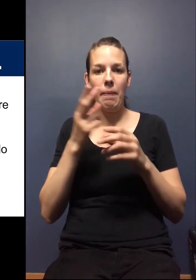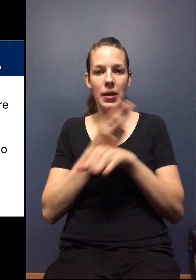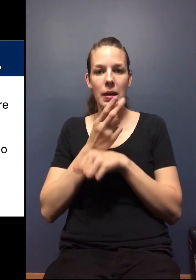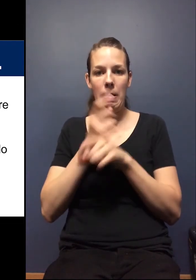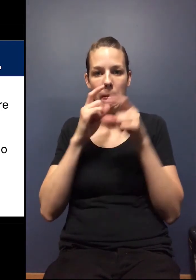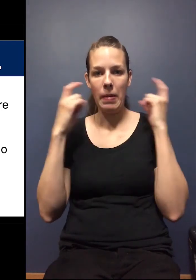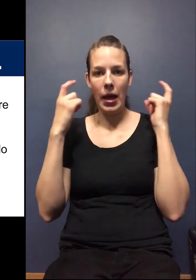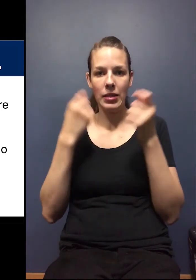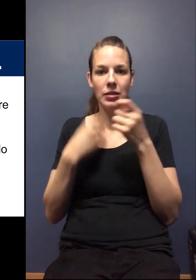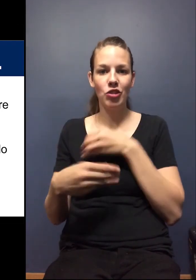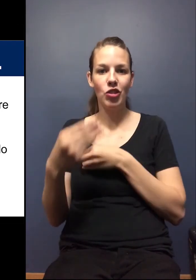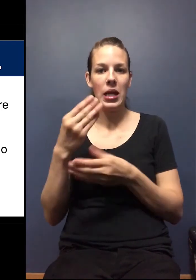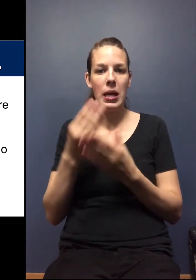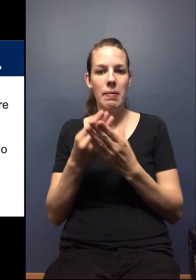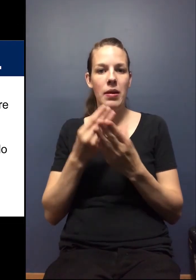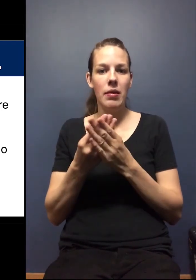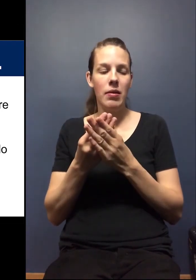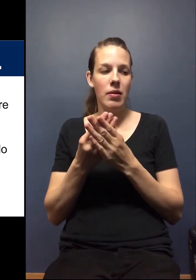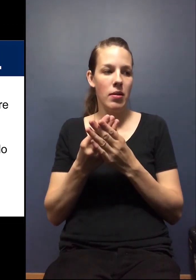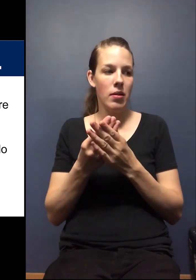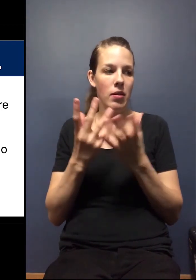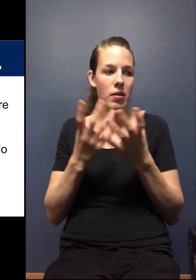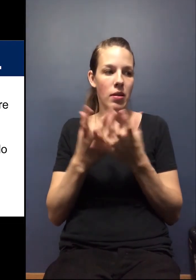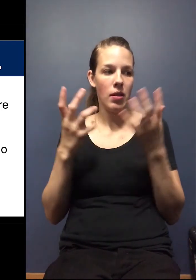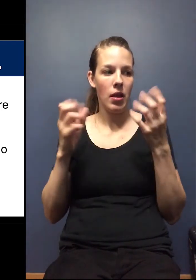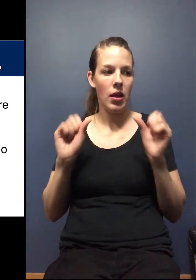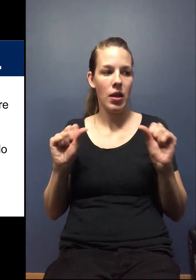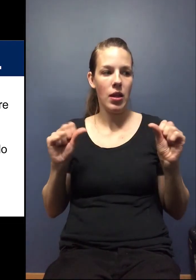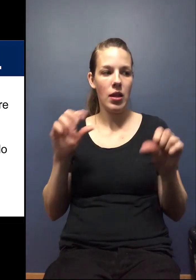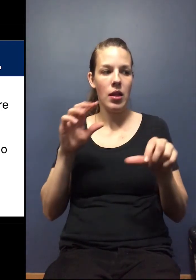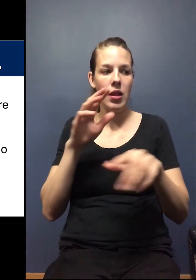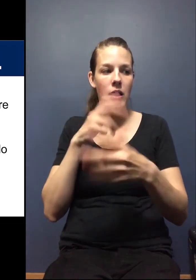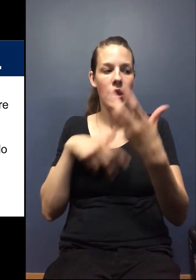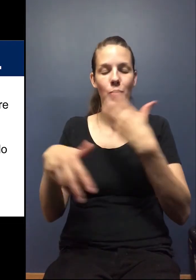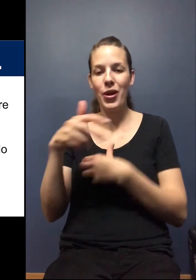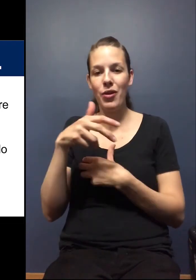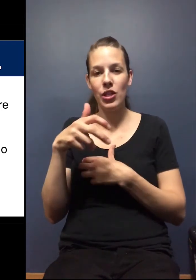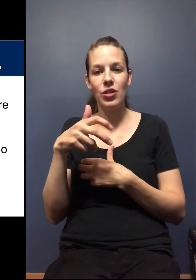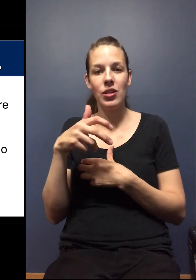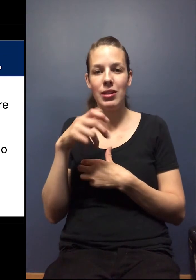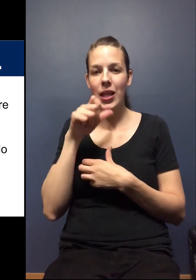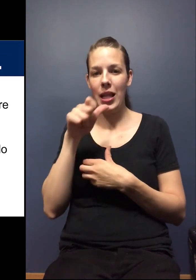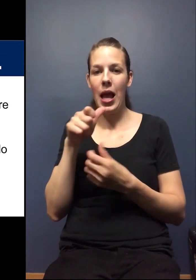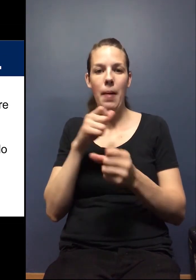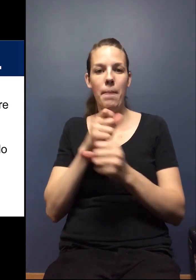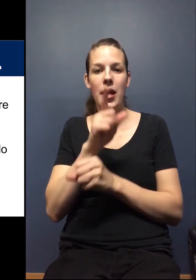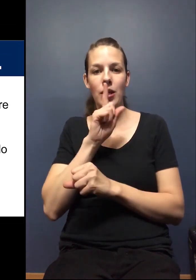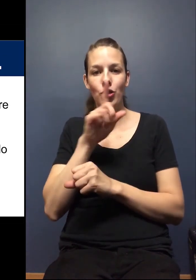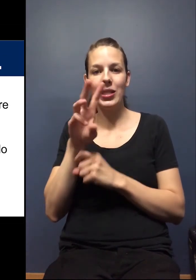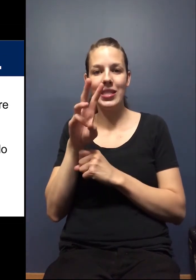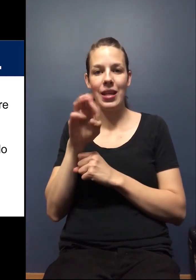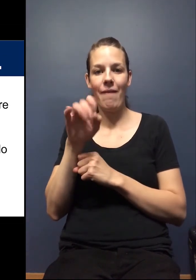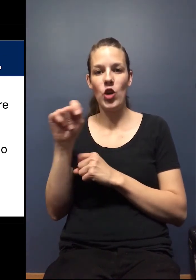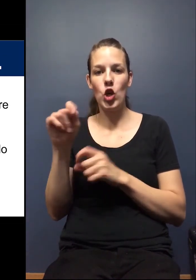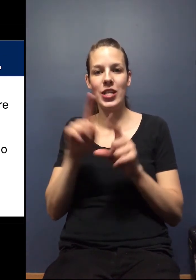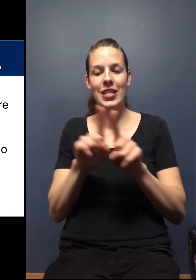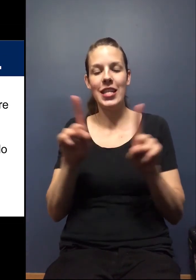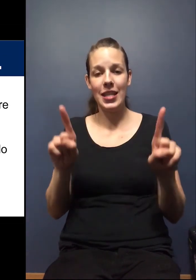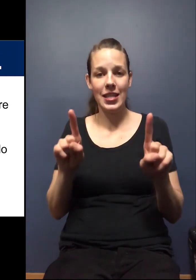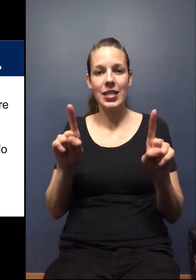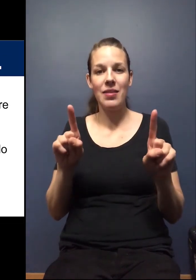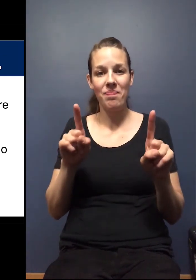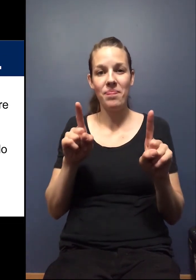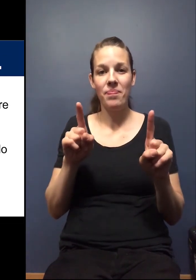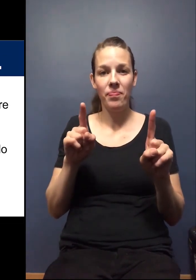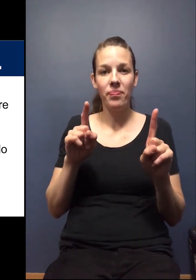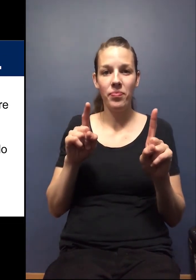be exchange of money. There'd be a lot of, um, potential interactions that would not ensure six foot distance between you